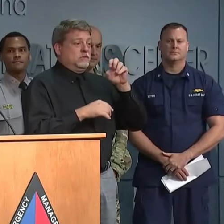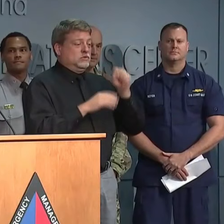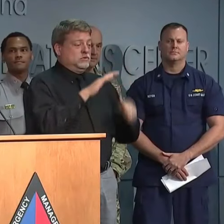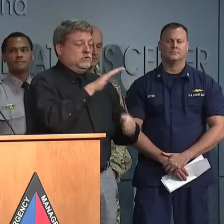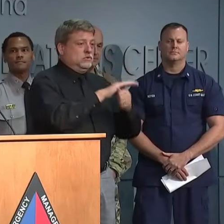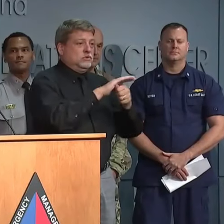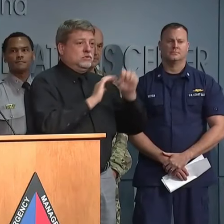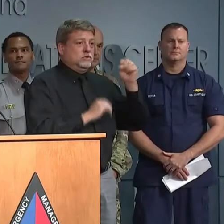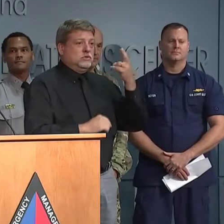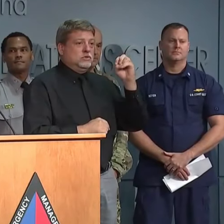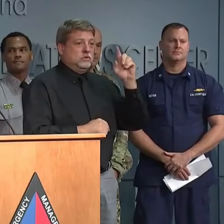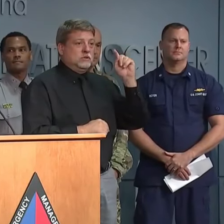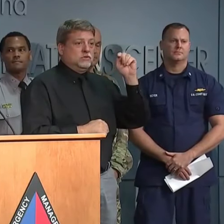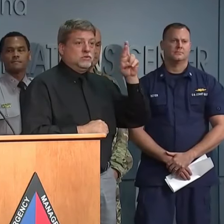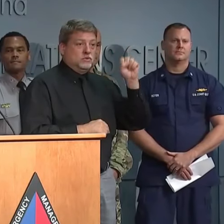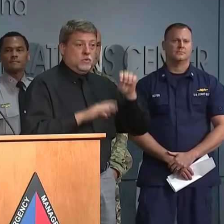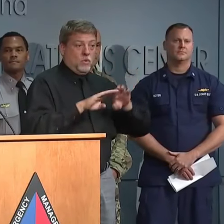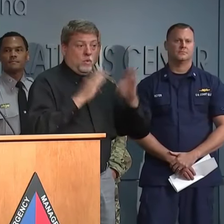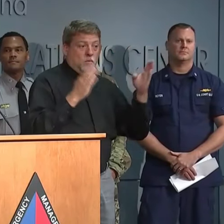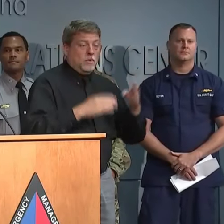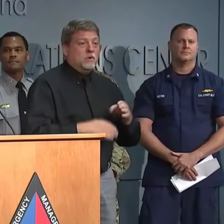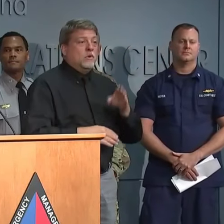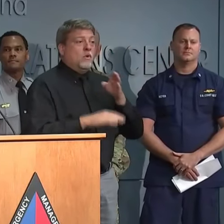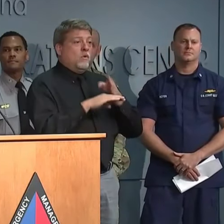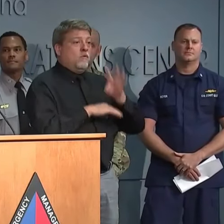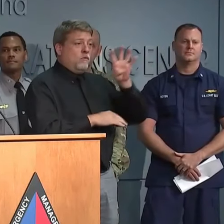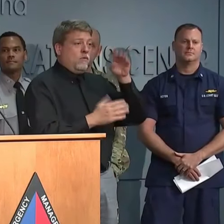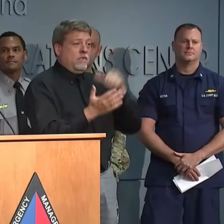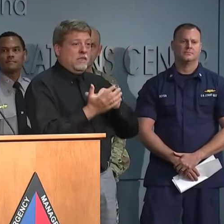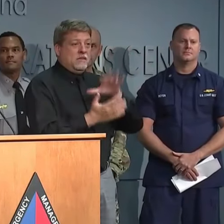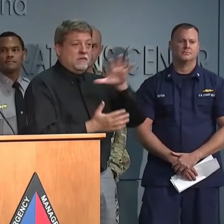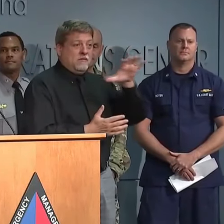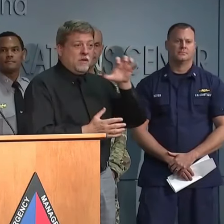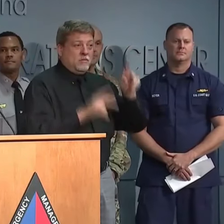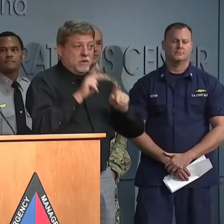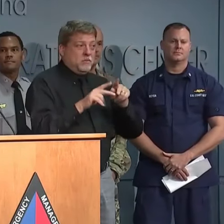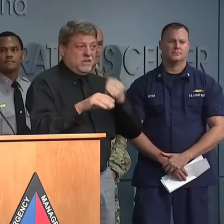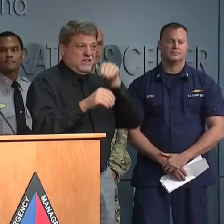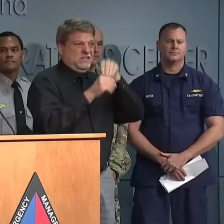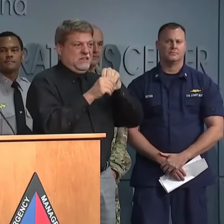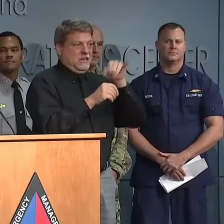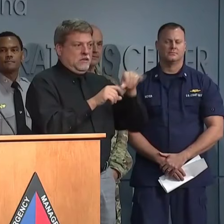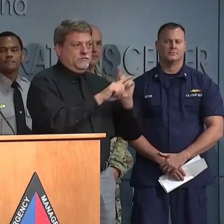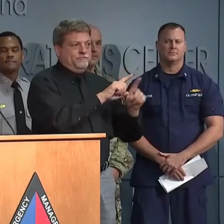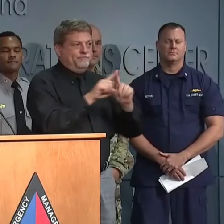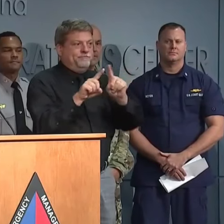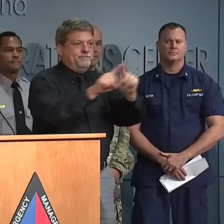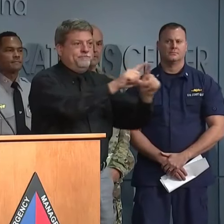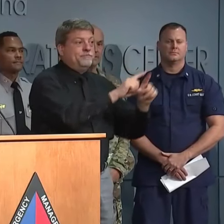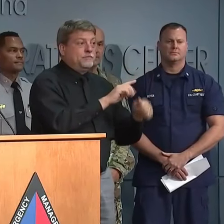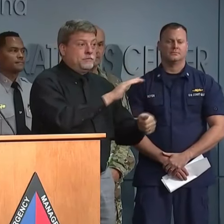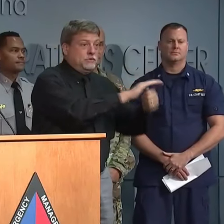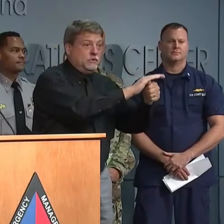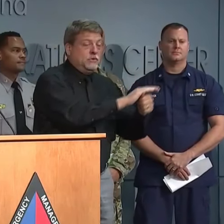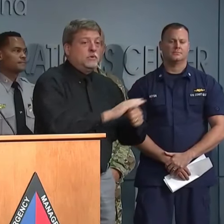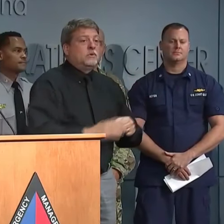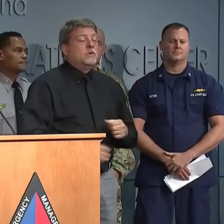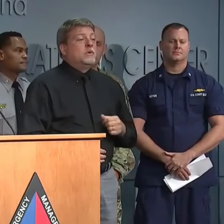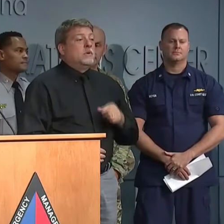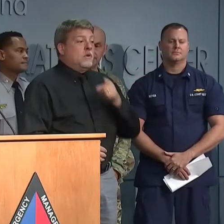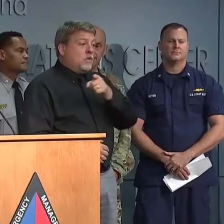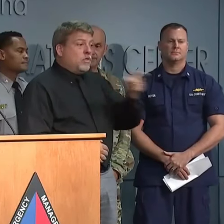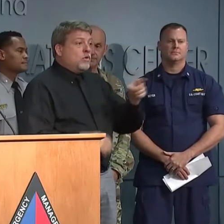stayed in those shelters overnight. Our public and private partners along with many volunteers are helping to make those